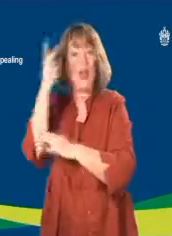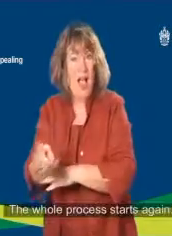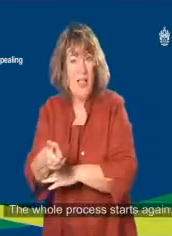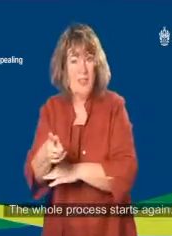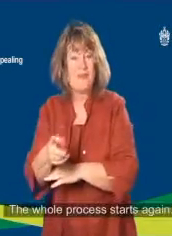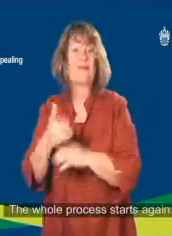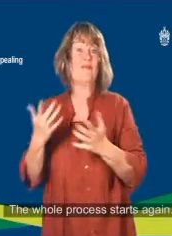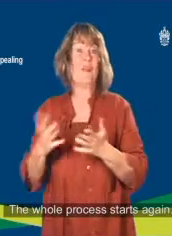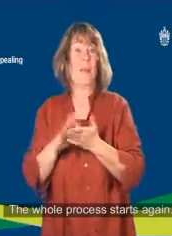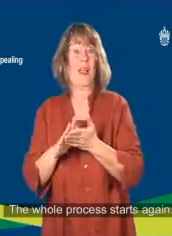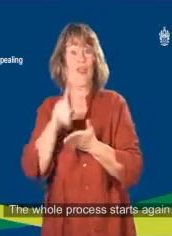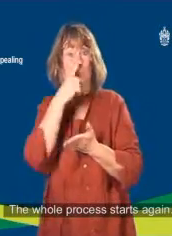This whole process starts again